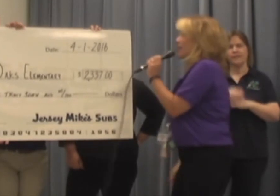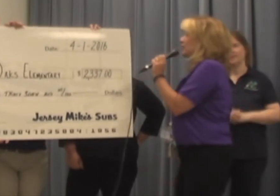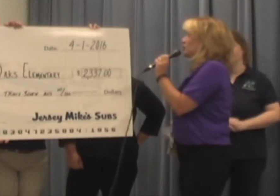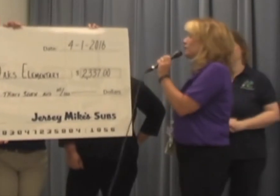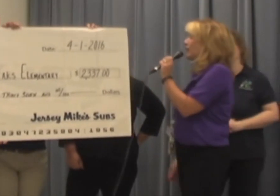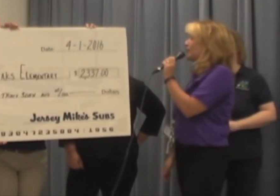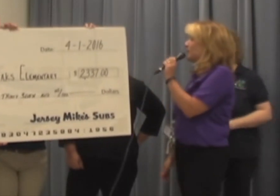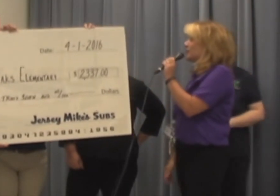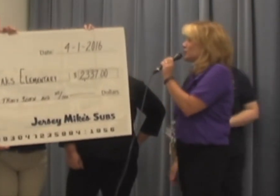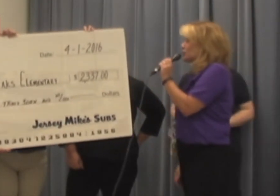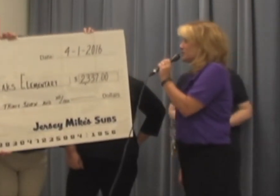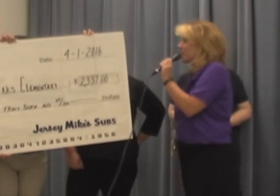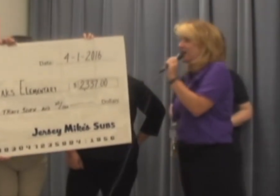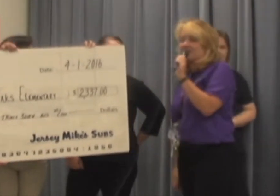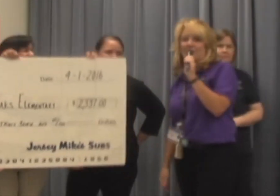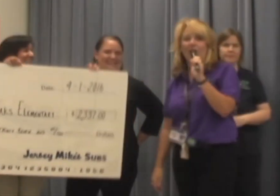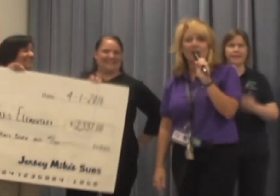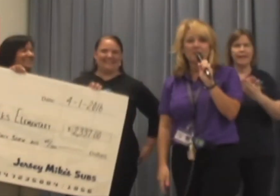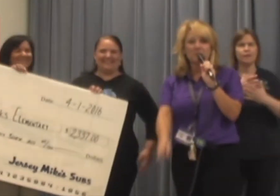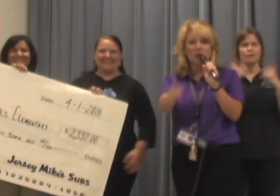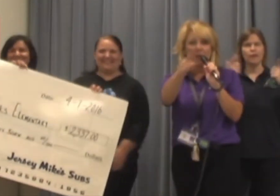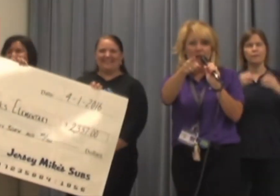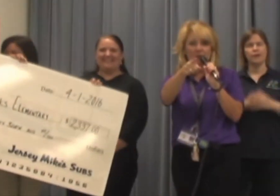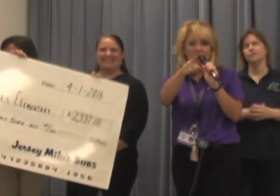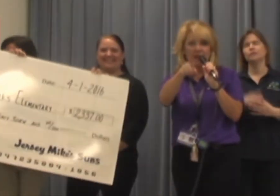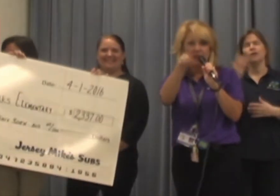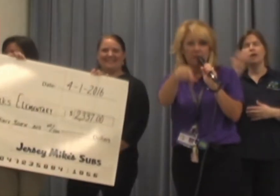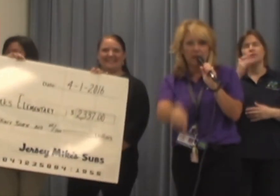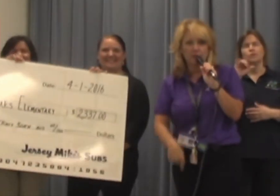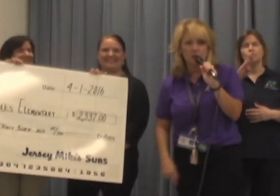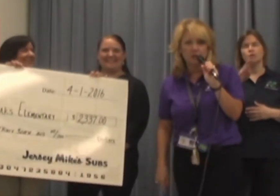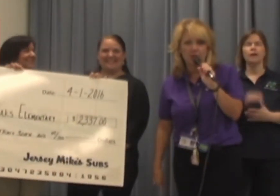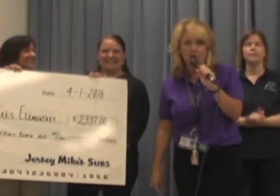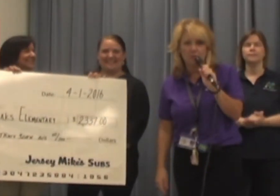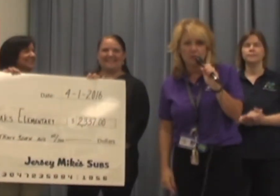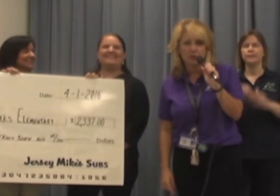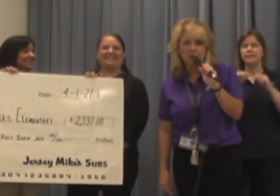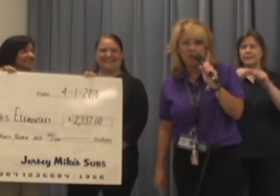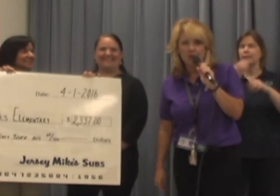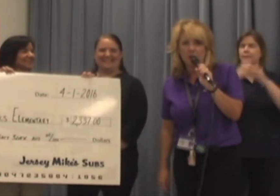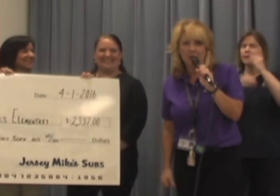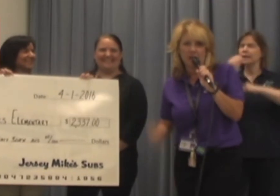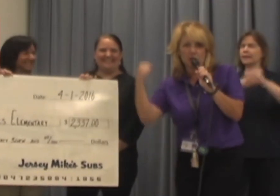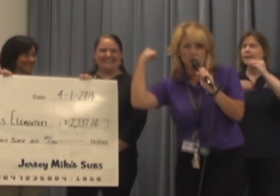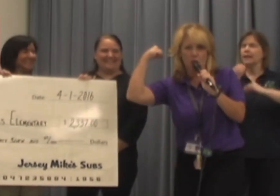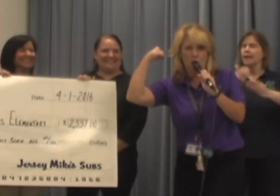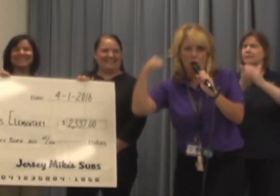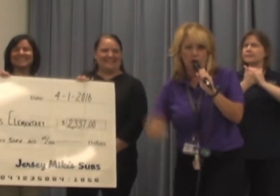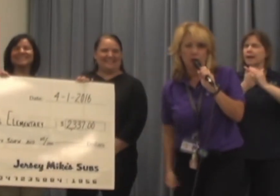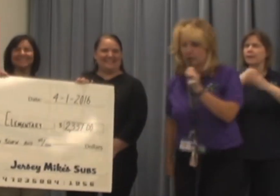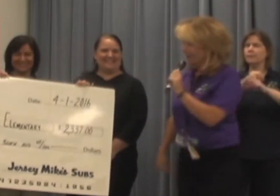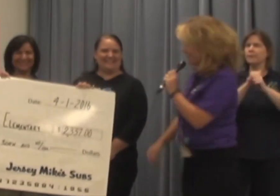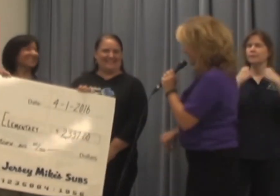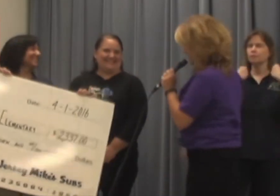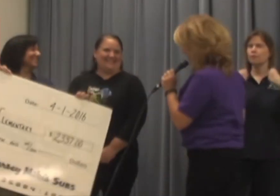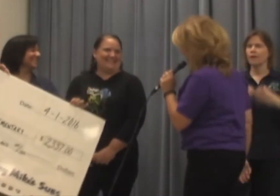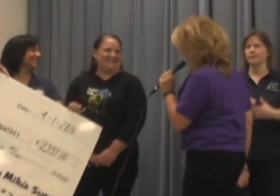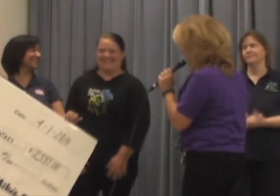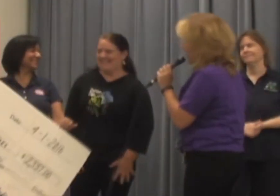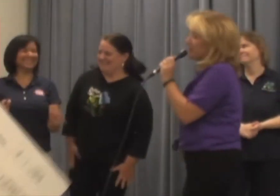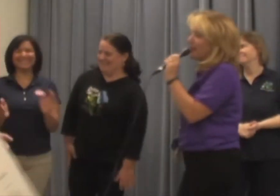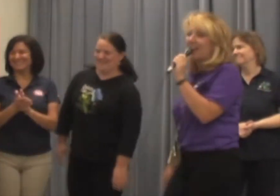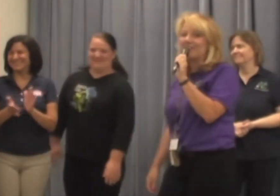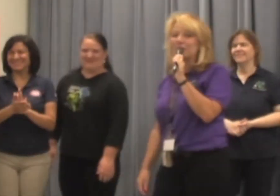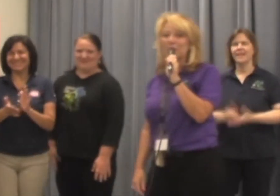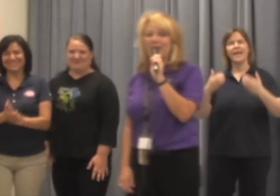Thank you very much, Jersey Mikes. Awesome job, everybody. Keep eating those subs. They'll make us strong. All